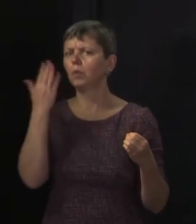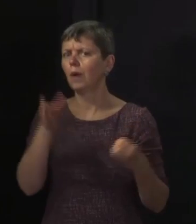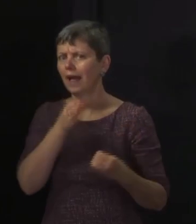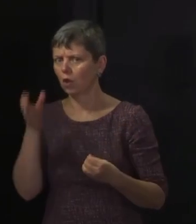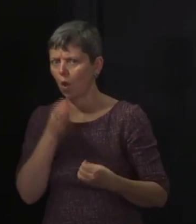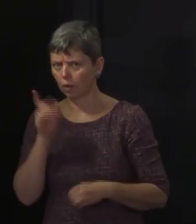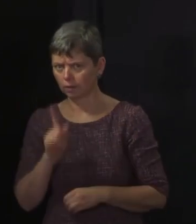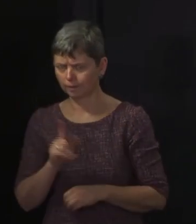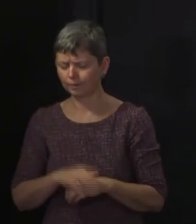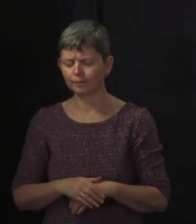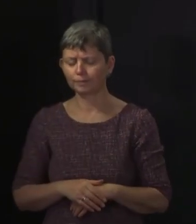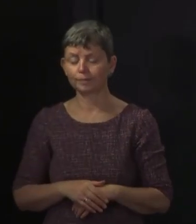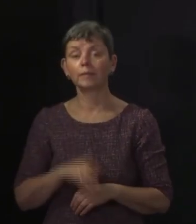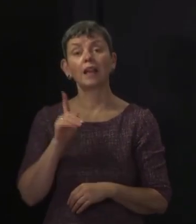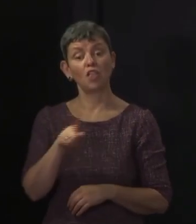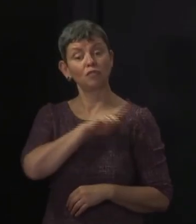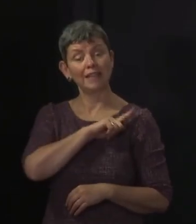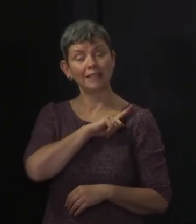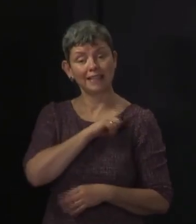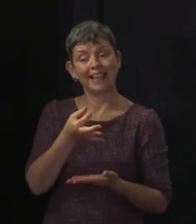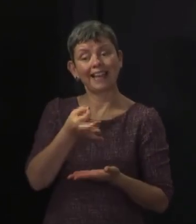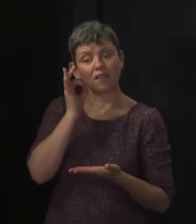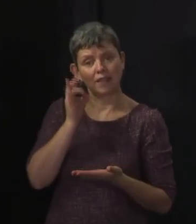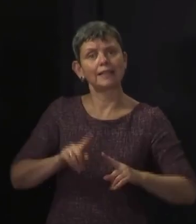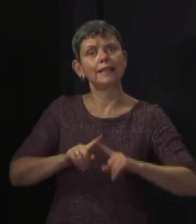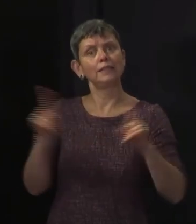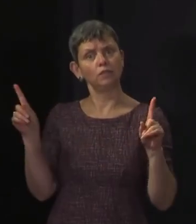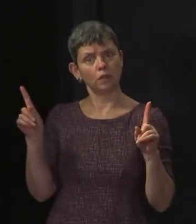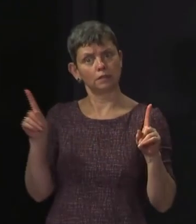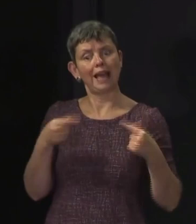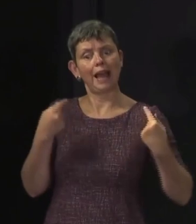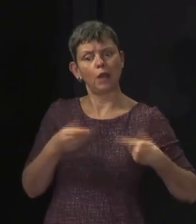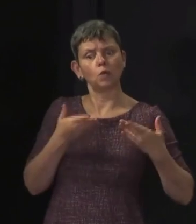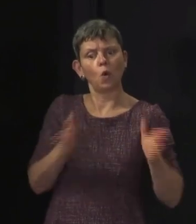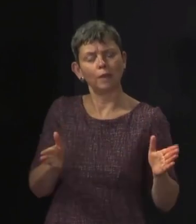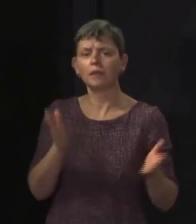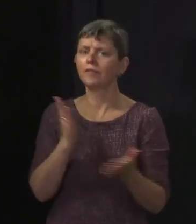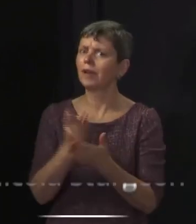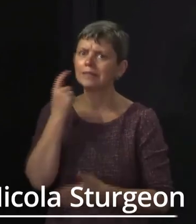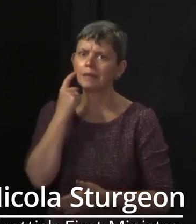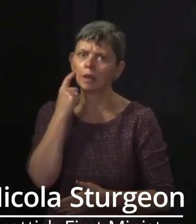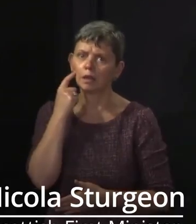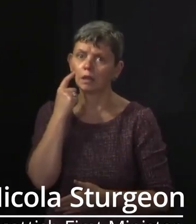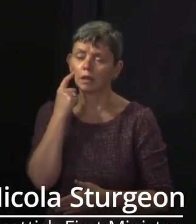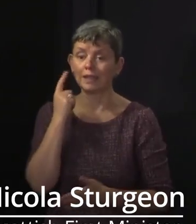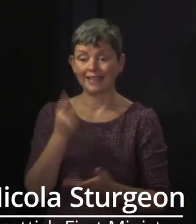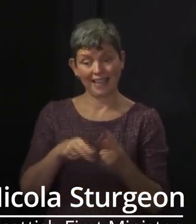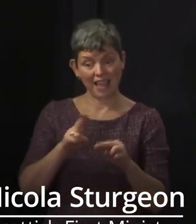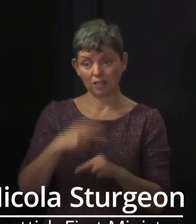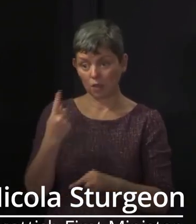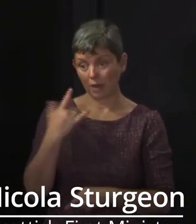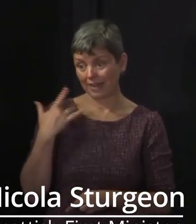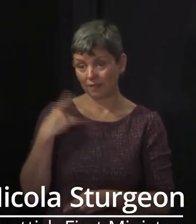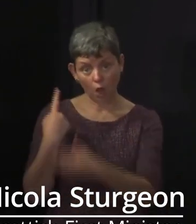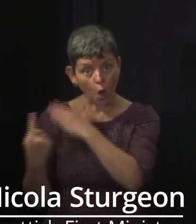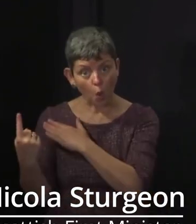Now the reason for this cafe exemption is quite simple. It's to give people, particularly those who may be living alone